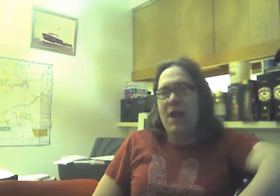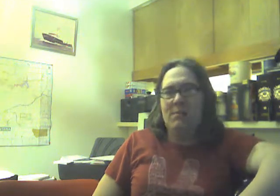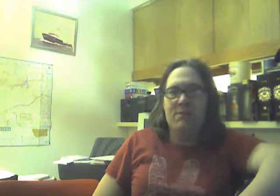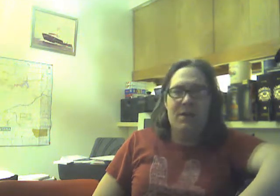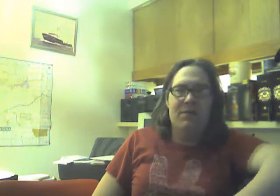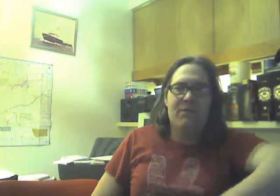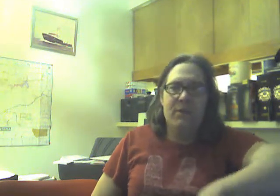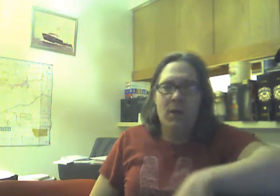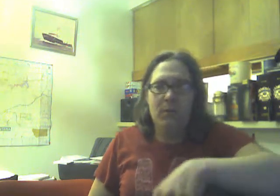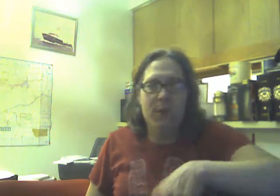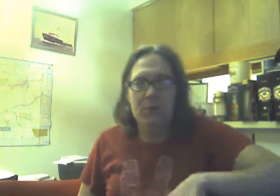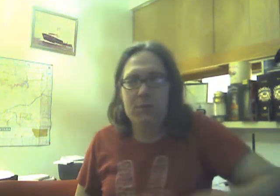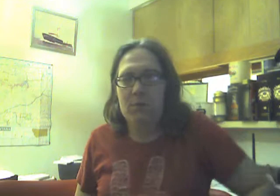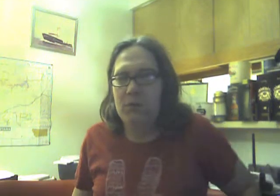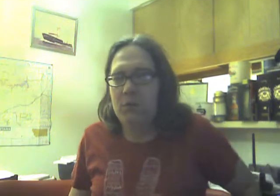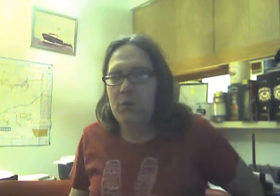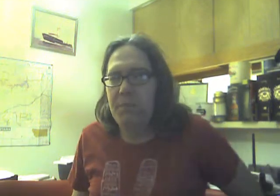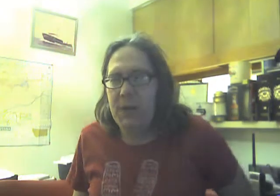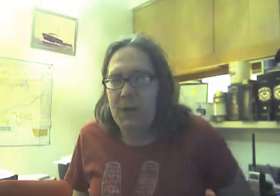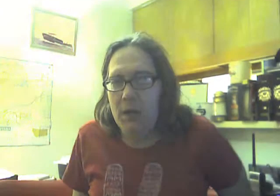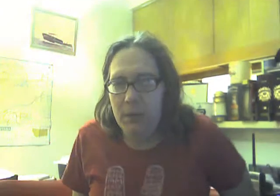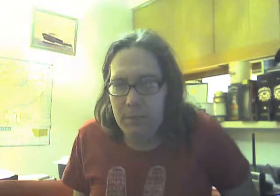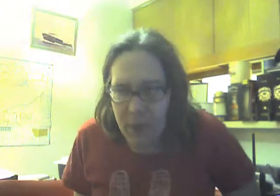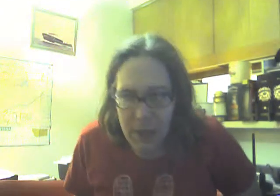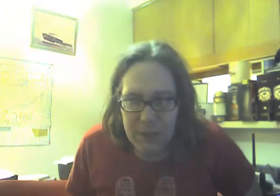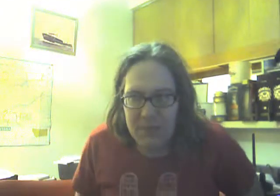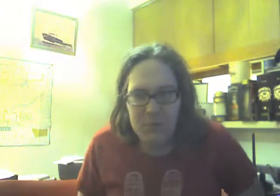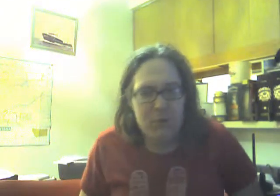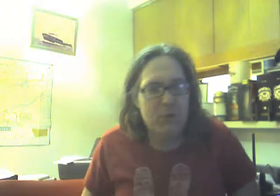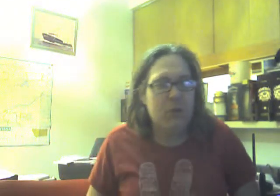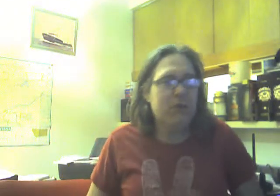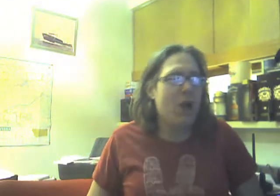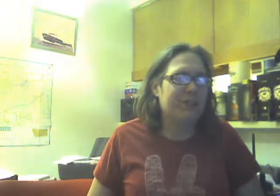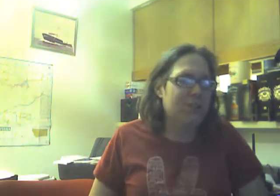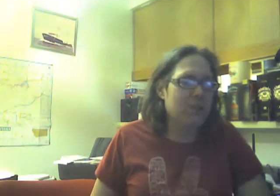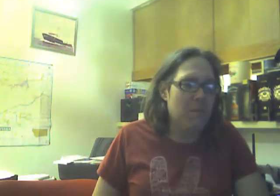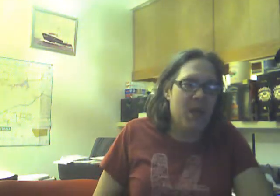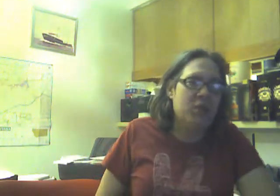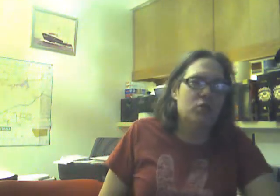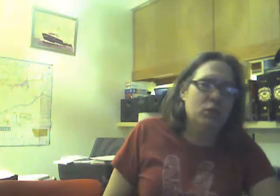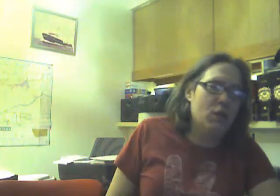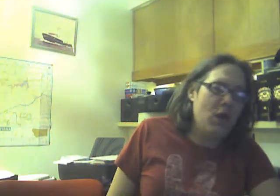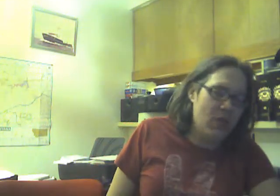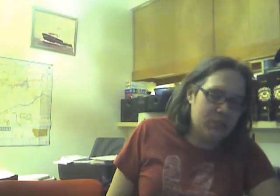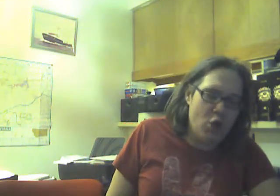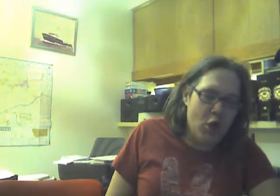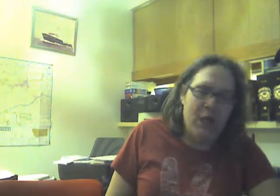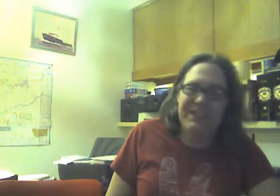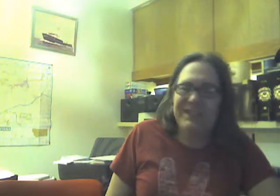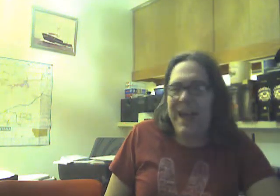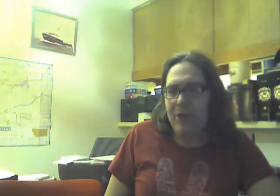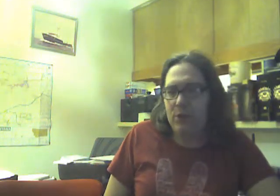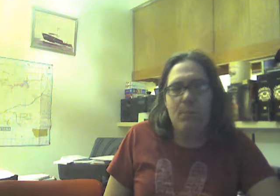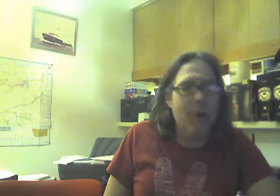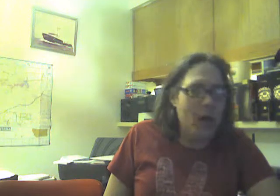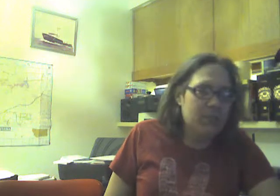asked me if female to males will include a penile implant. That's between the doctor and the patient. That's all I can gather. But,